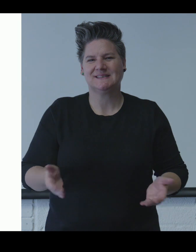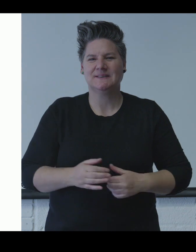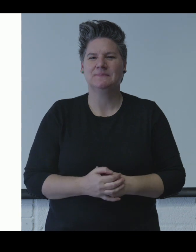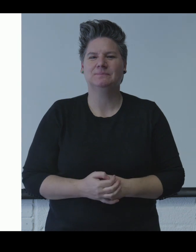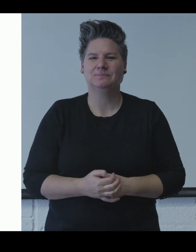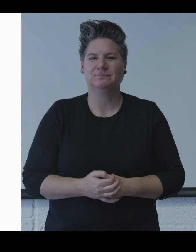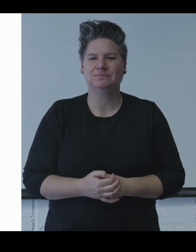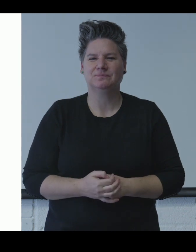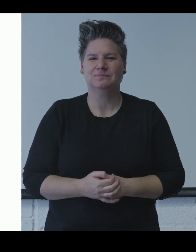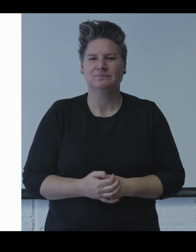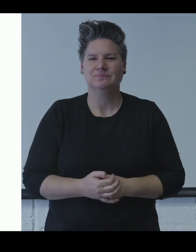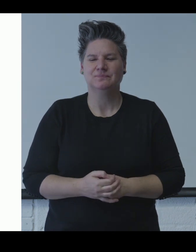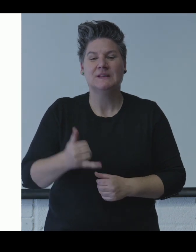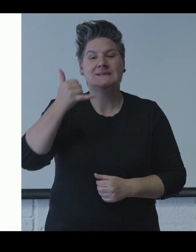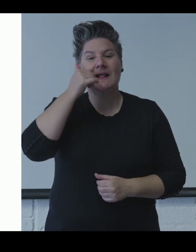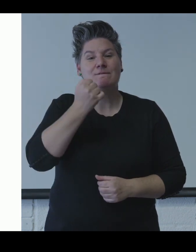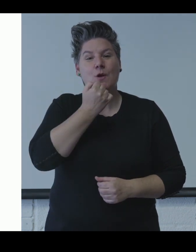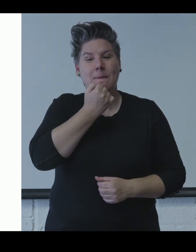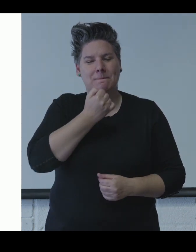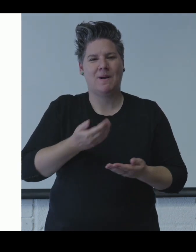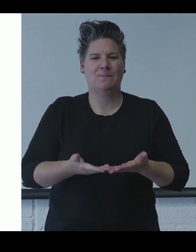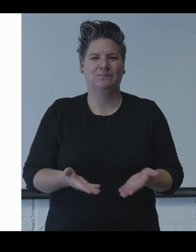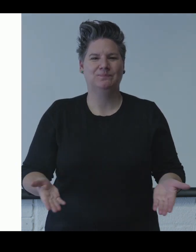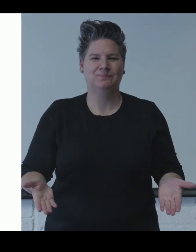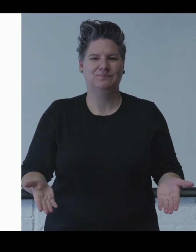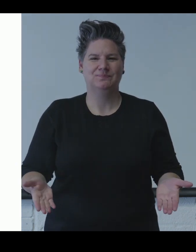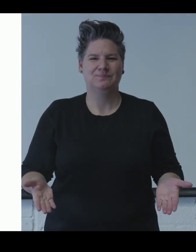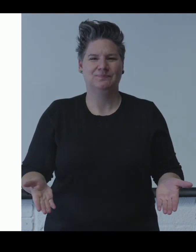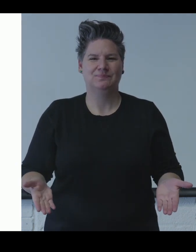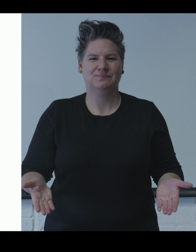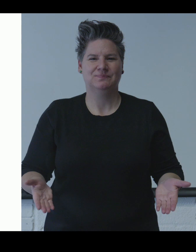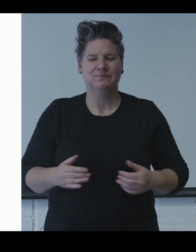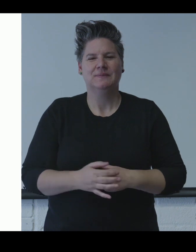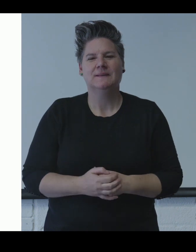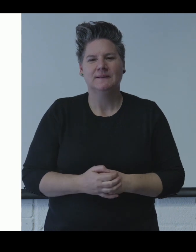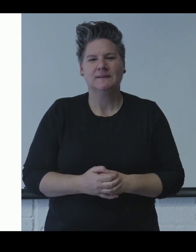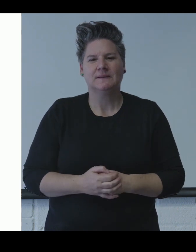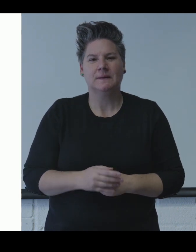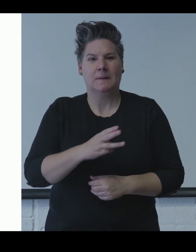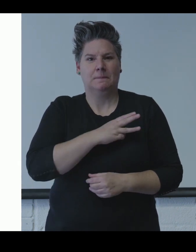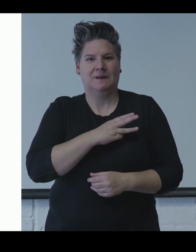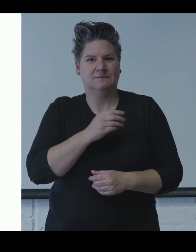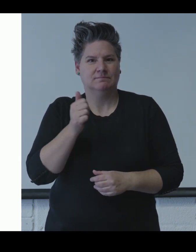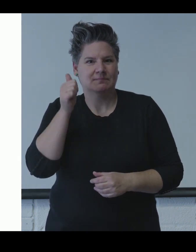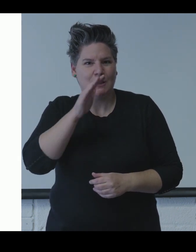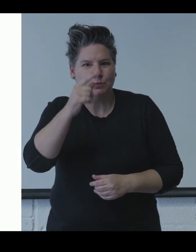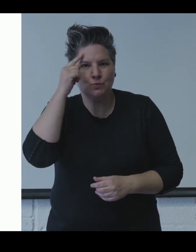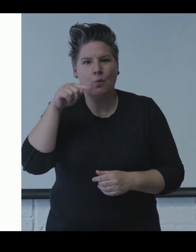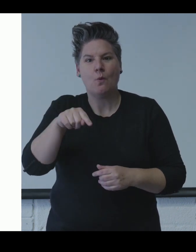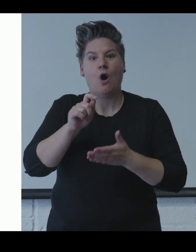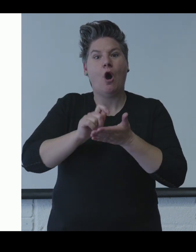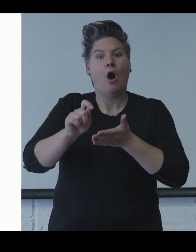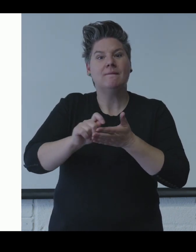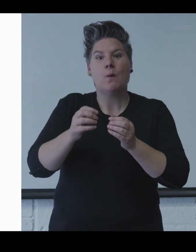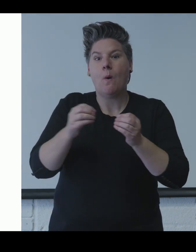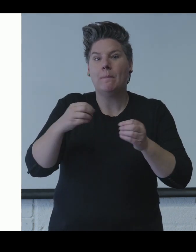Our telephone number is 028 71261550. Please